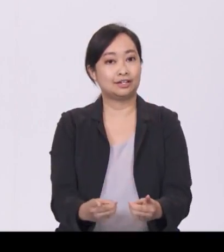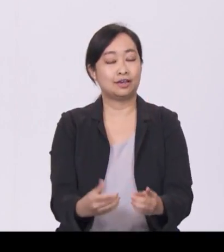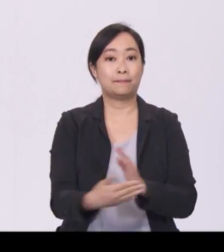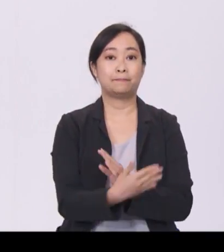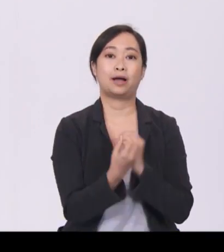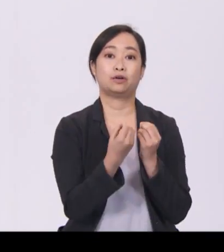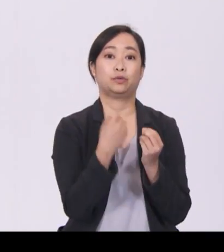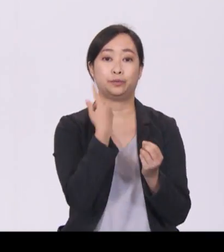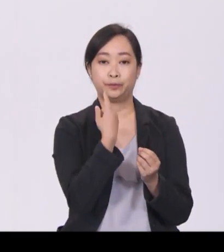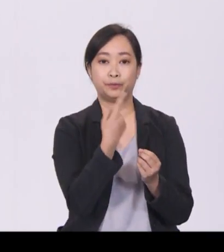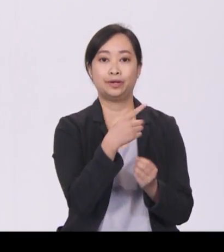80 VWOs.